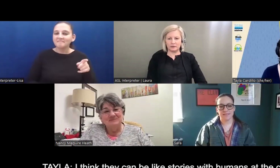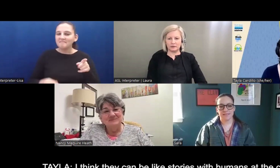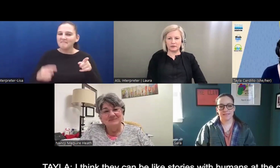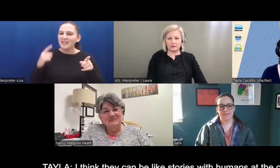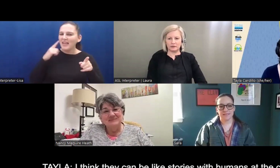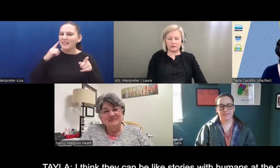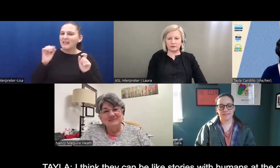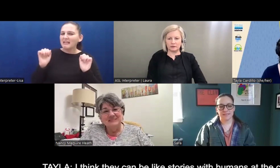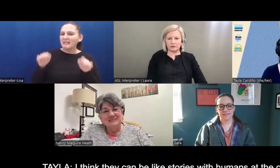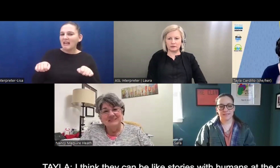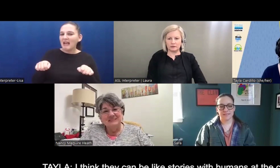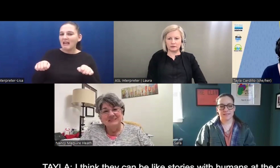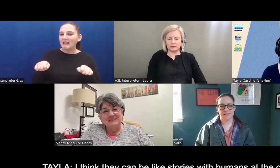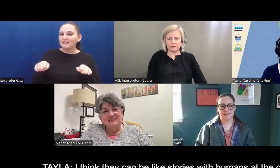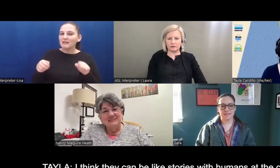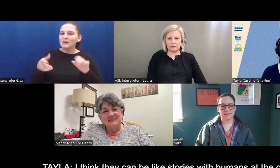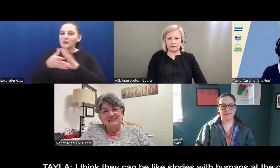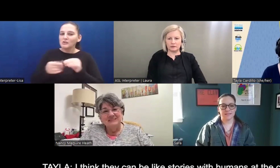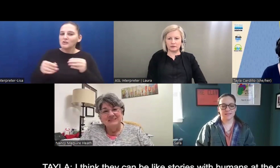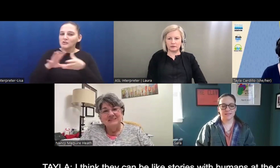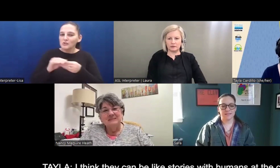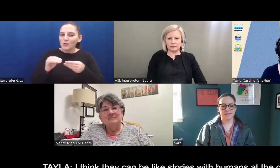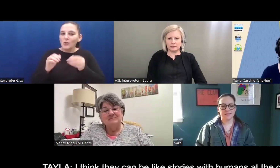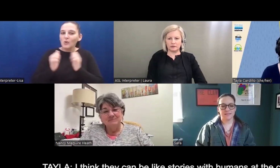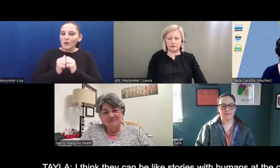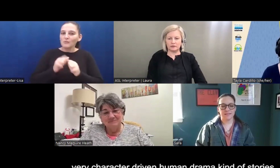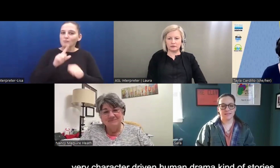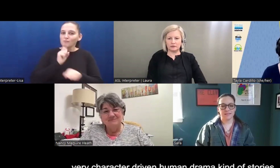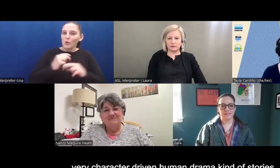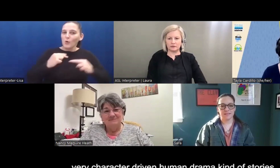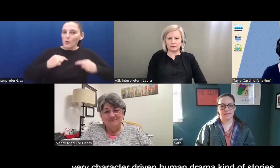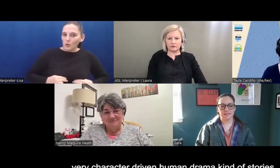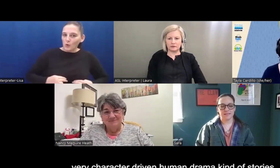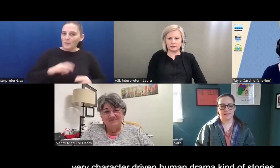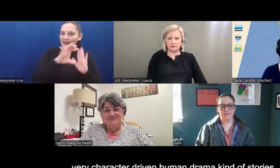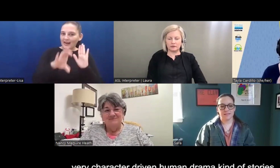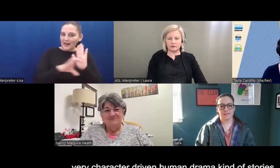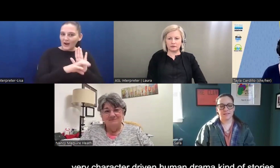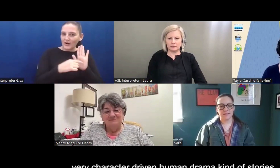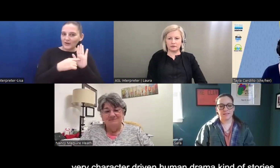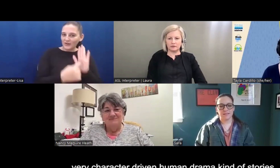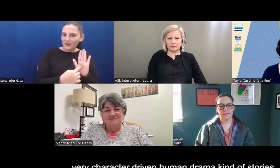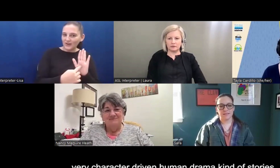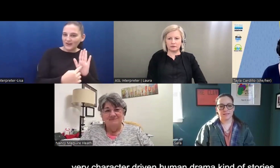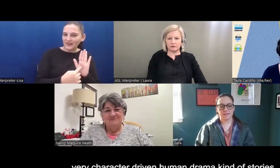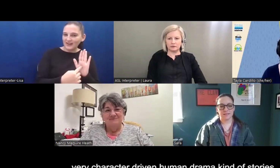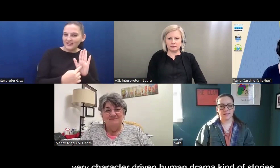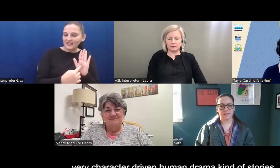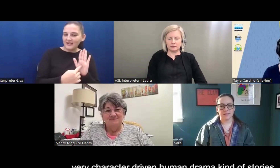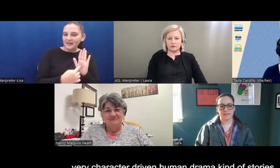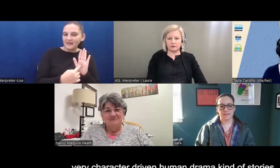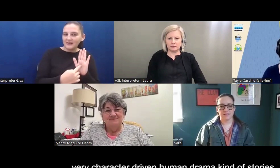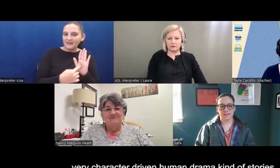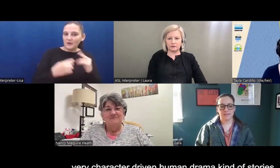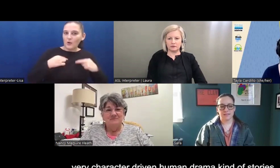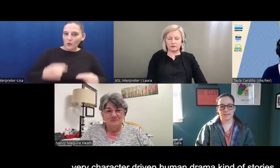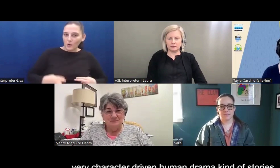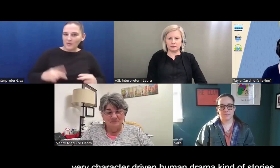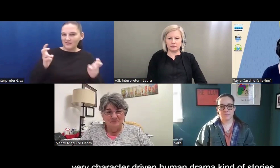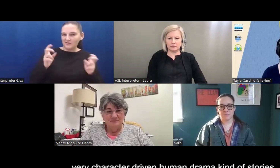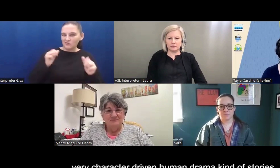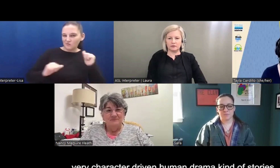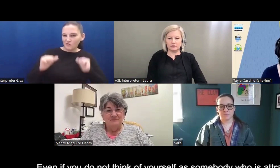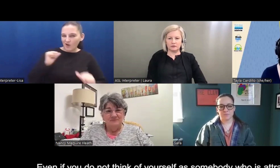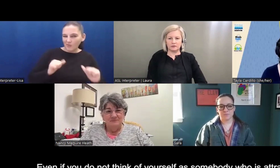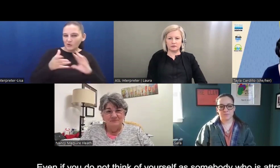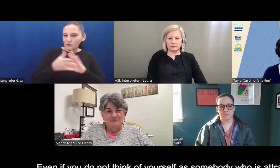really like stories with humans at the center, very like character driven, human drama kind of story.